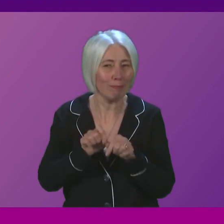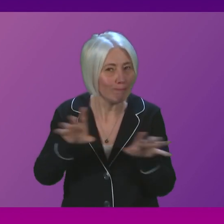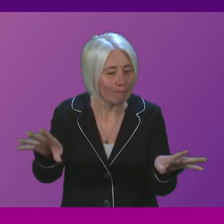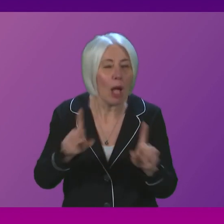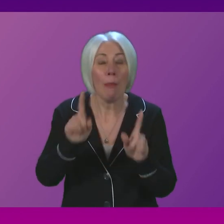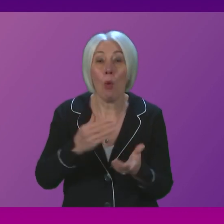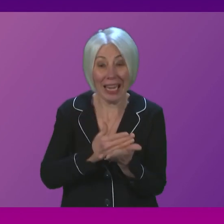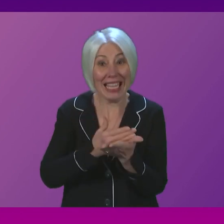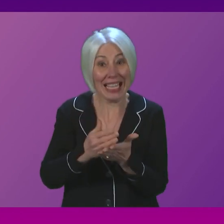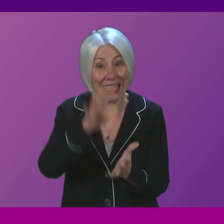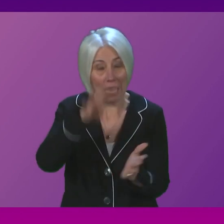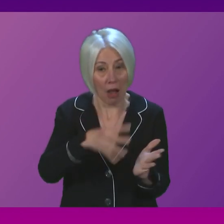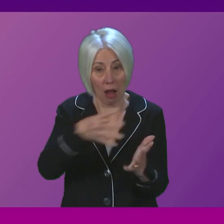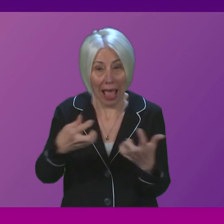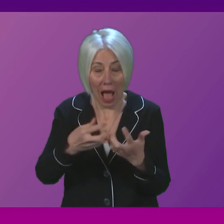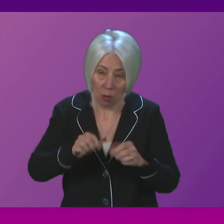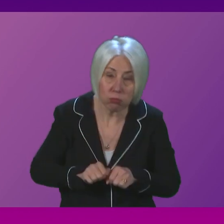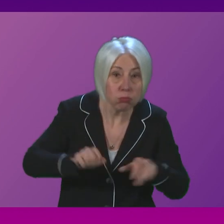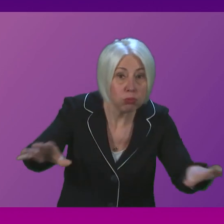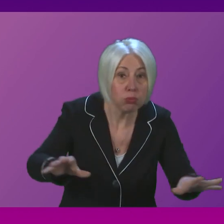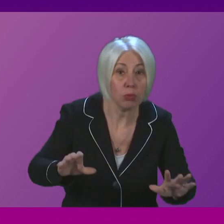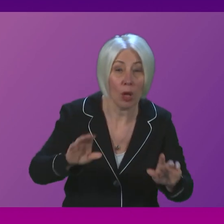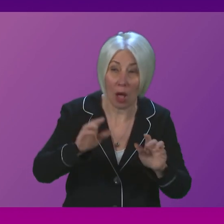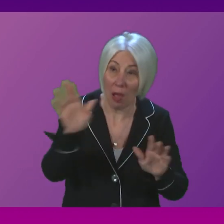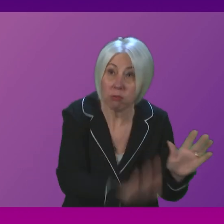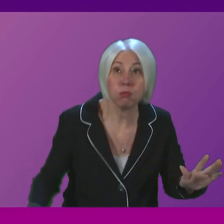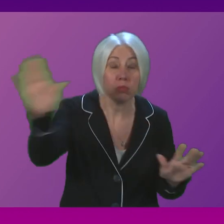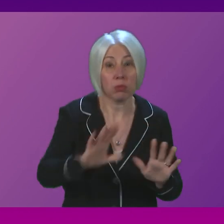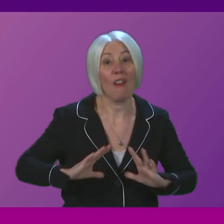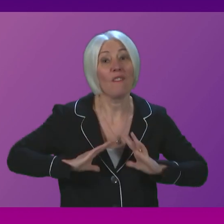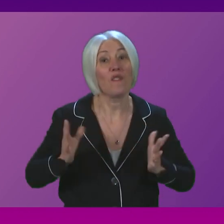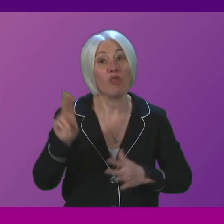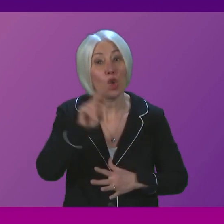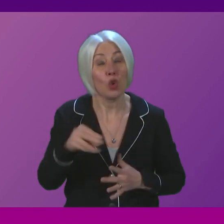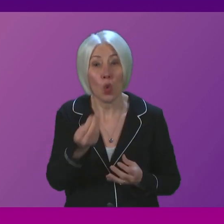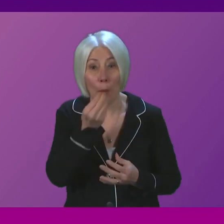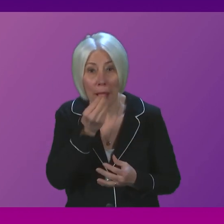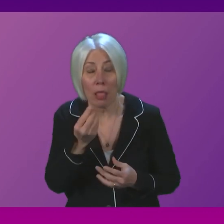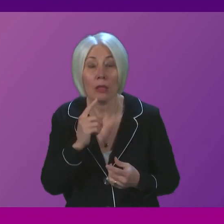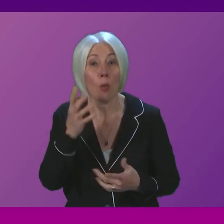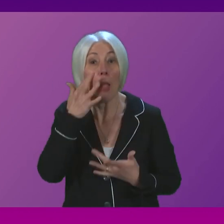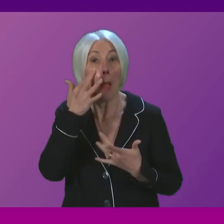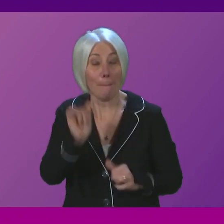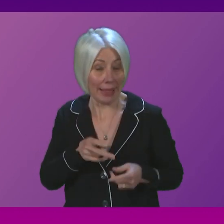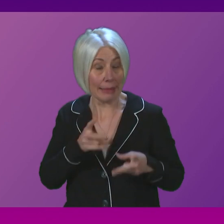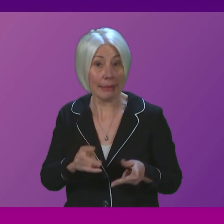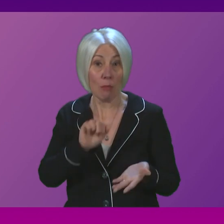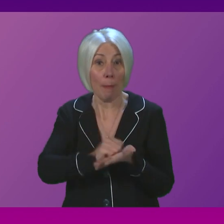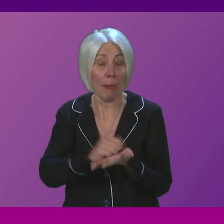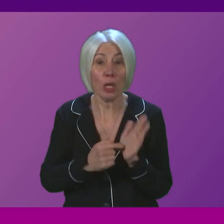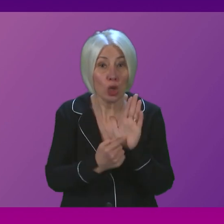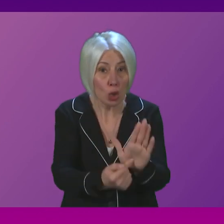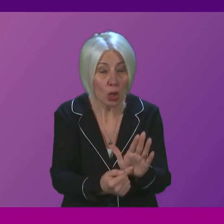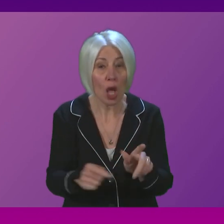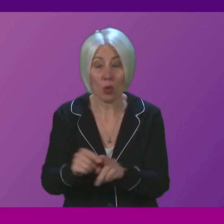timetable for delivering the rollout of universal free school meals will the pilot scheme be published and because campaigners and